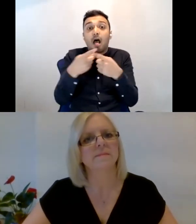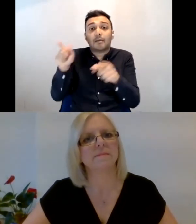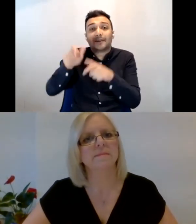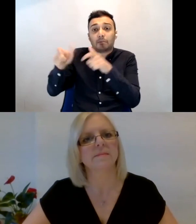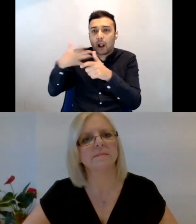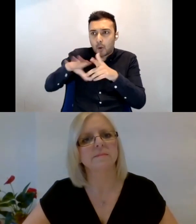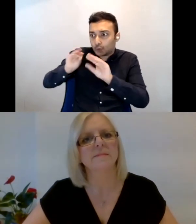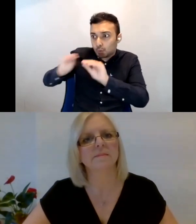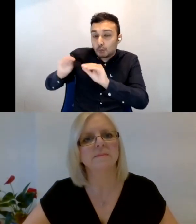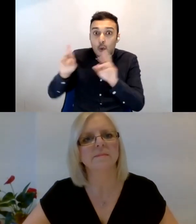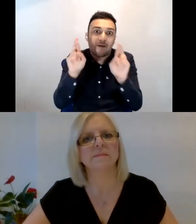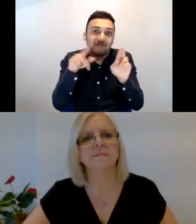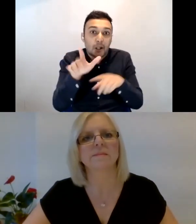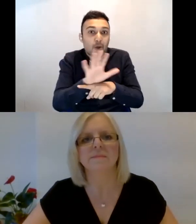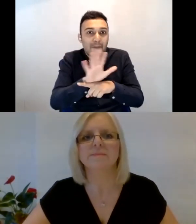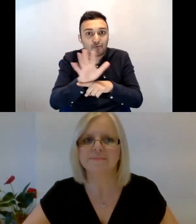documentary shows.